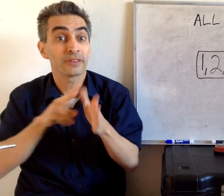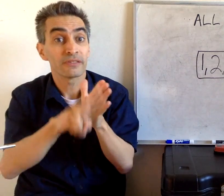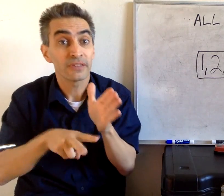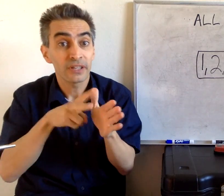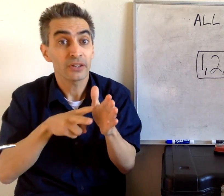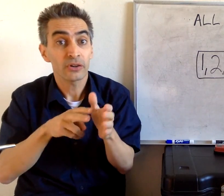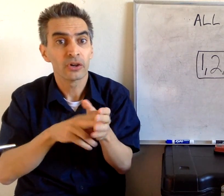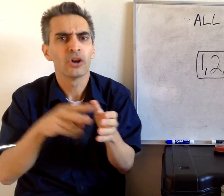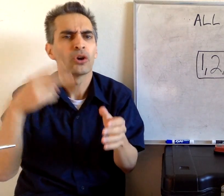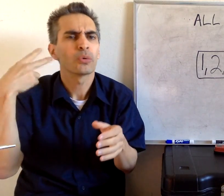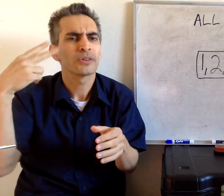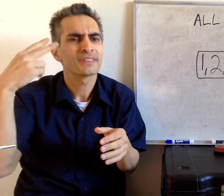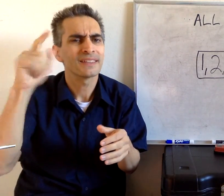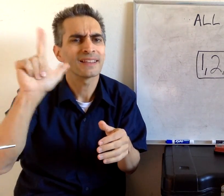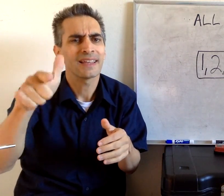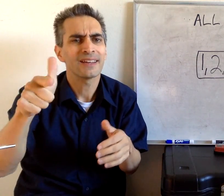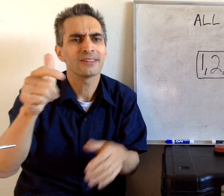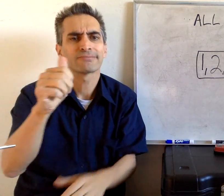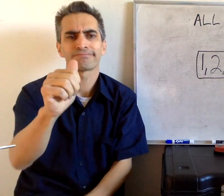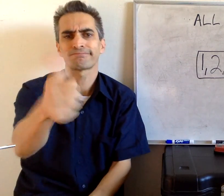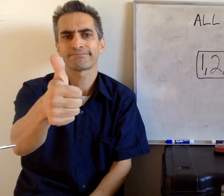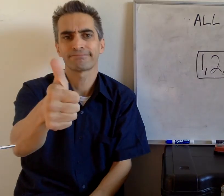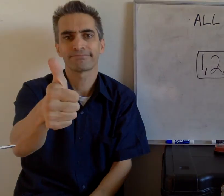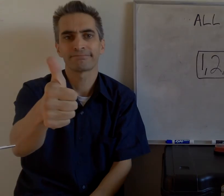the video. And we will see you later and good luck.